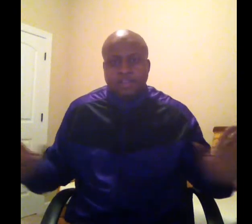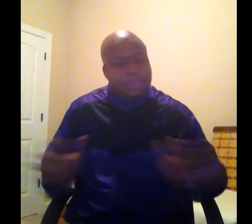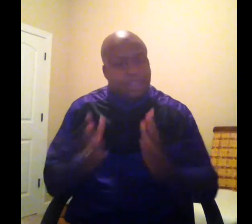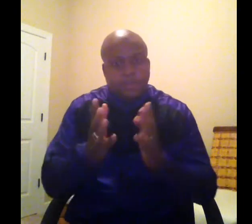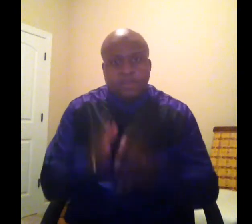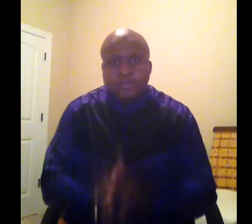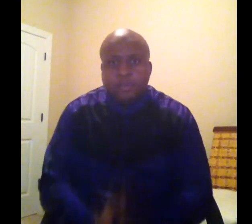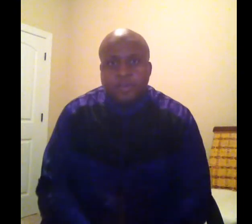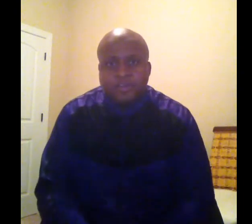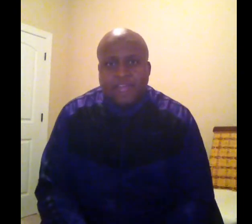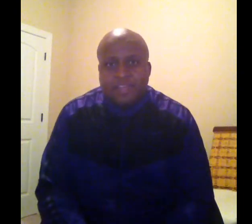and don't even want to fight.